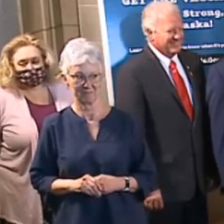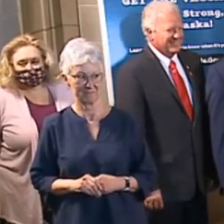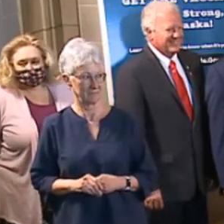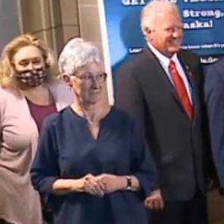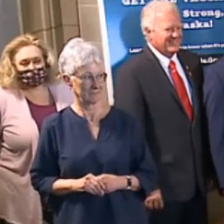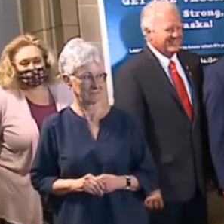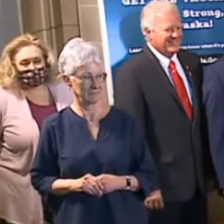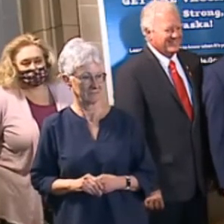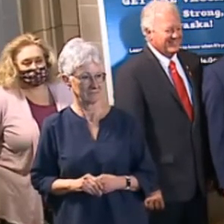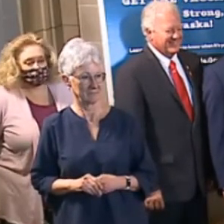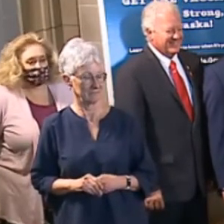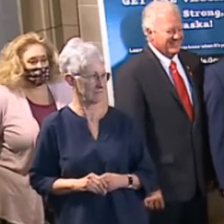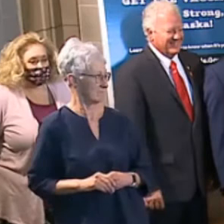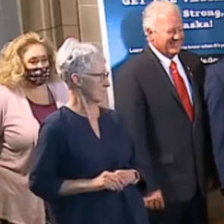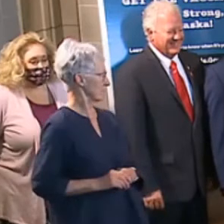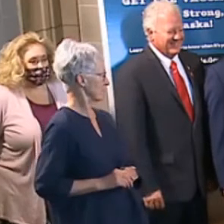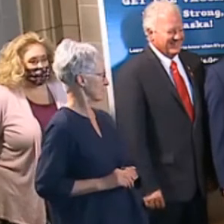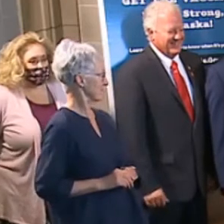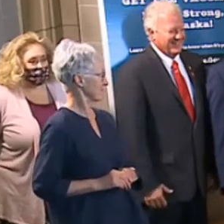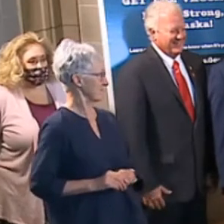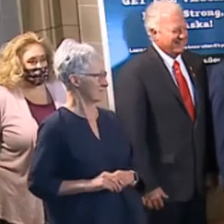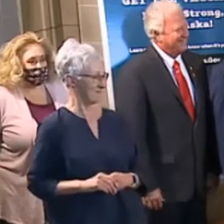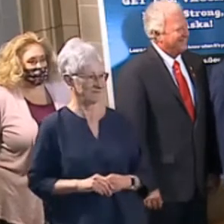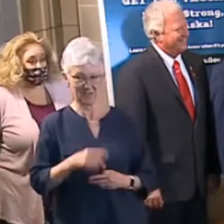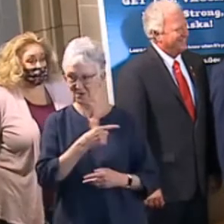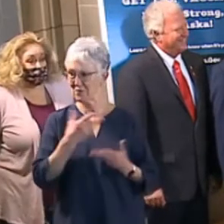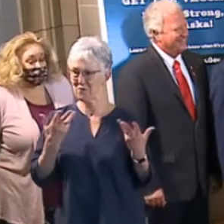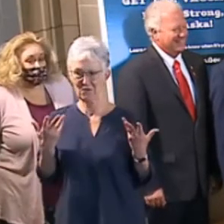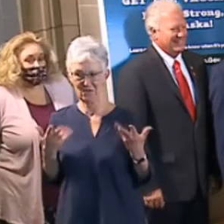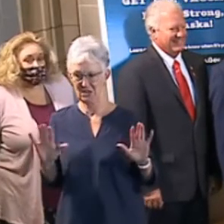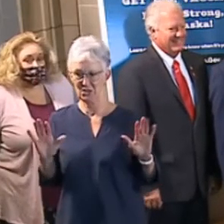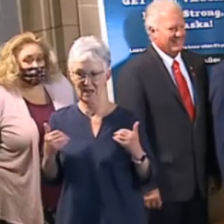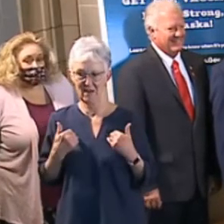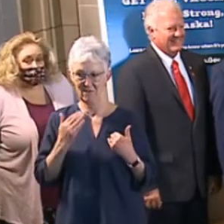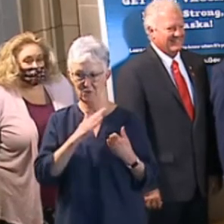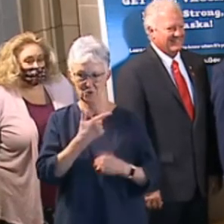Let's do this. I've had my shots. Full disclosure. It's less than 15 minutes. It's fine.